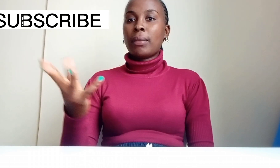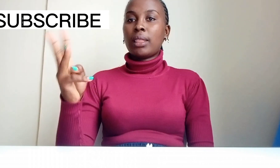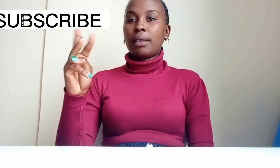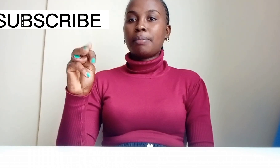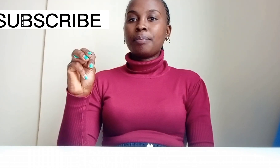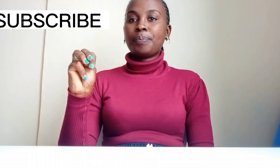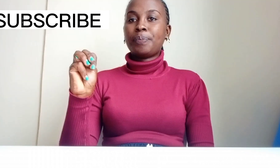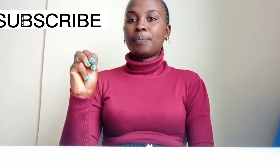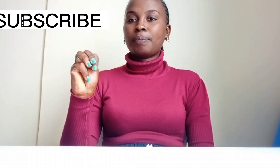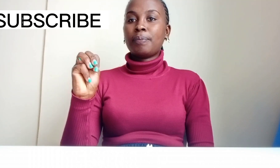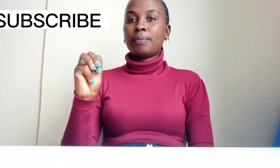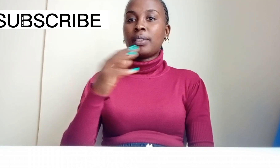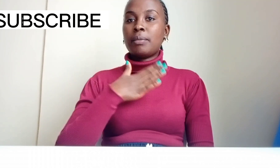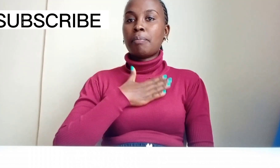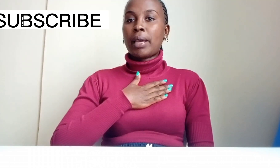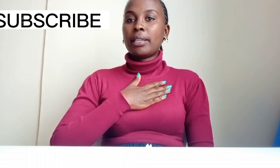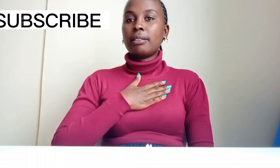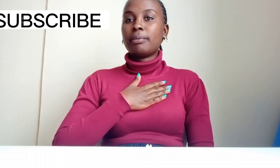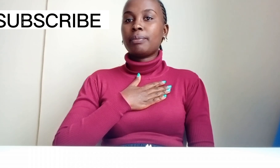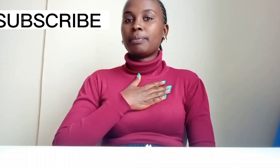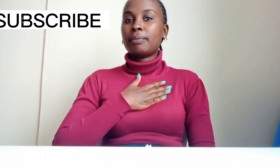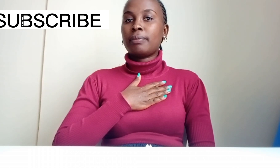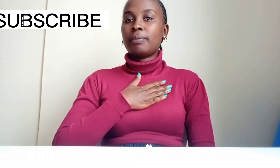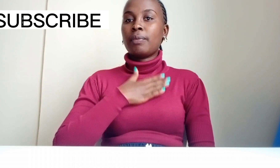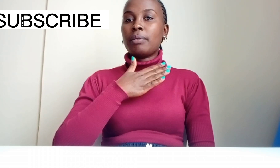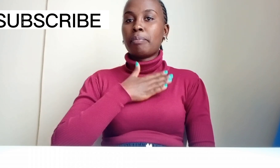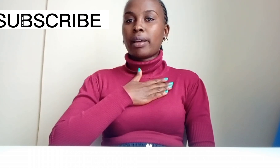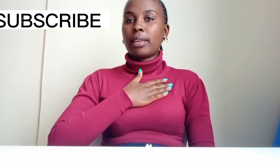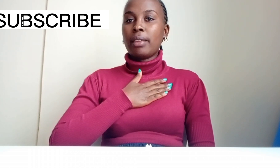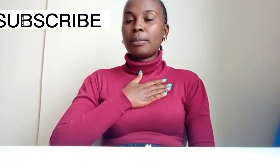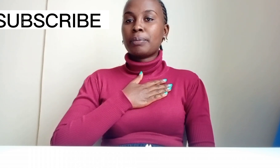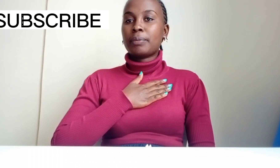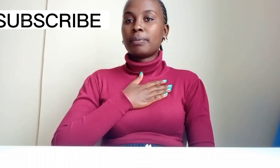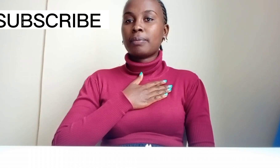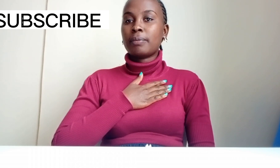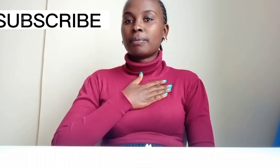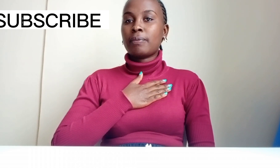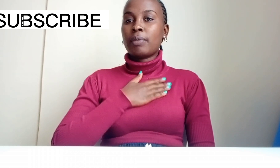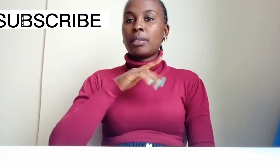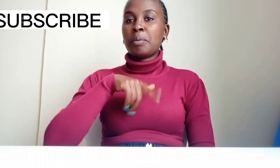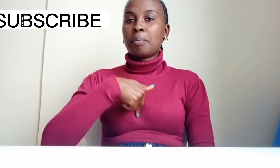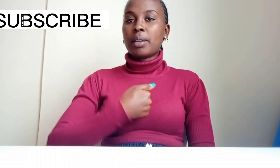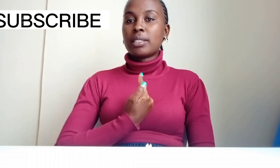them, mine, my, my, myself, myself,